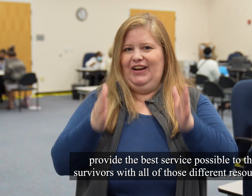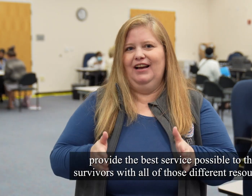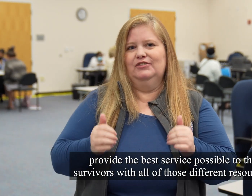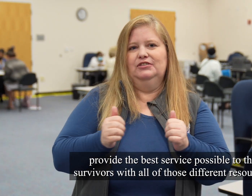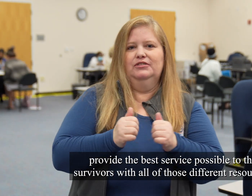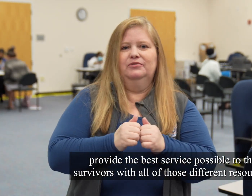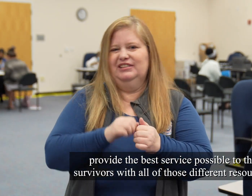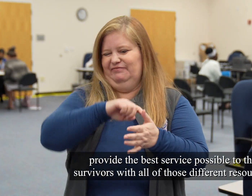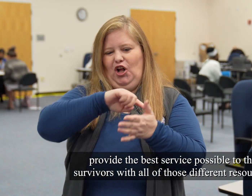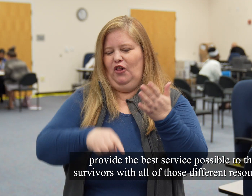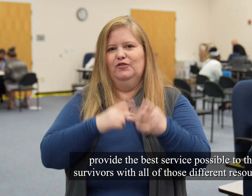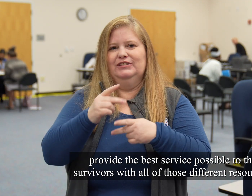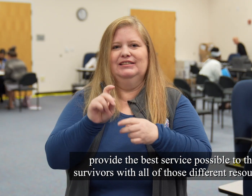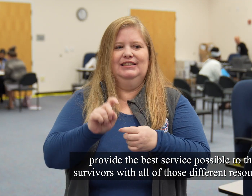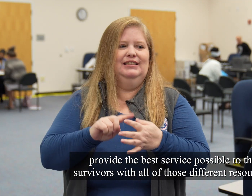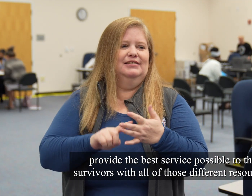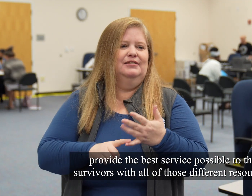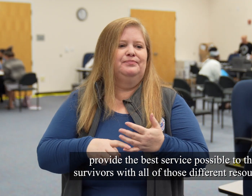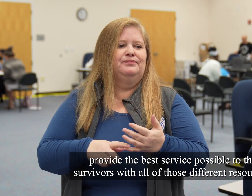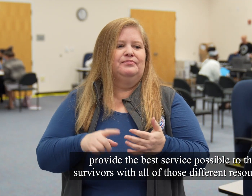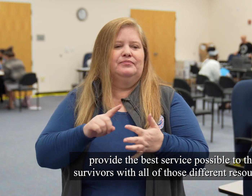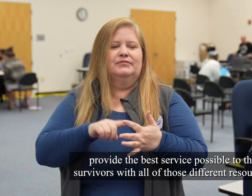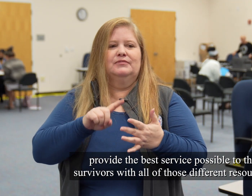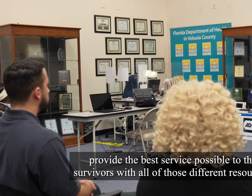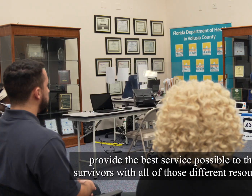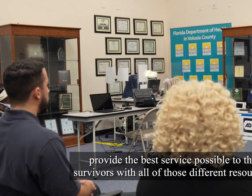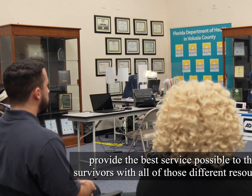possible to the survivors with all of those different resources.